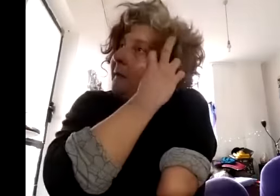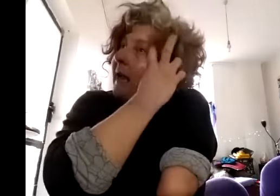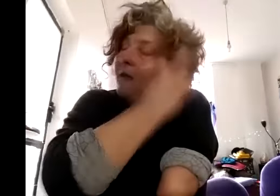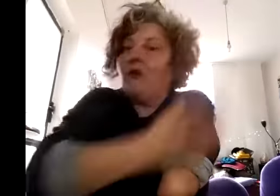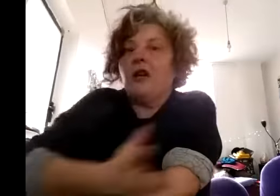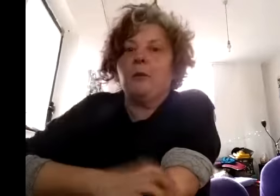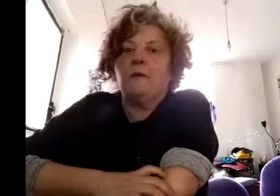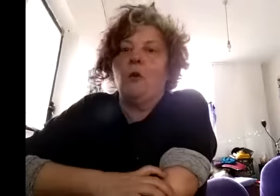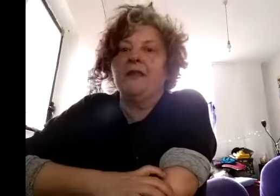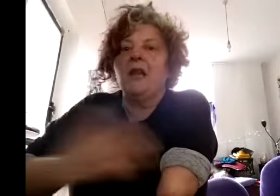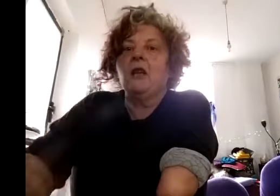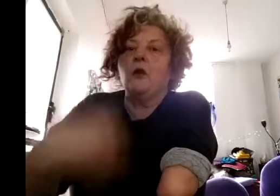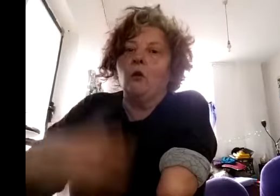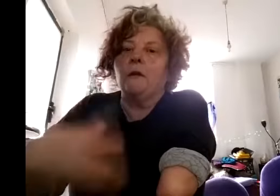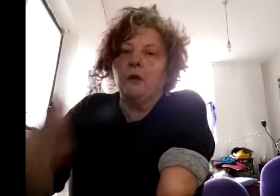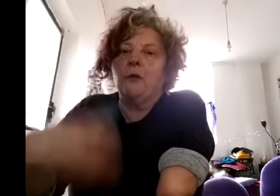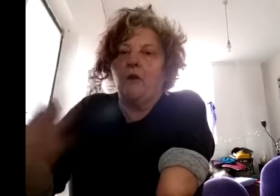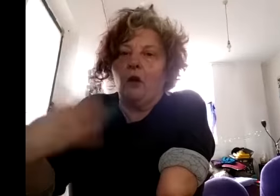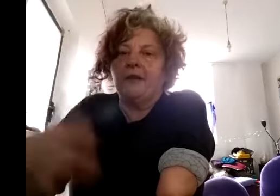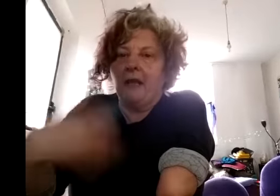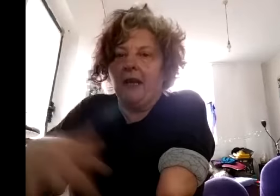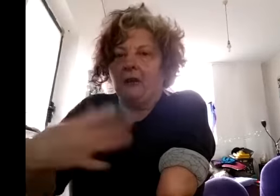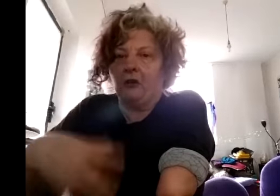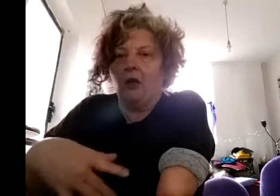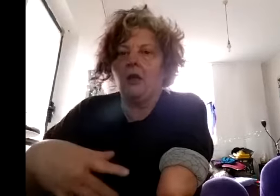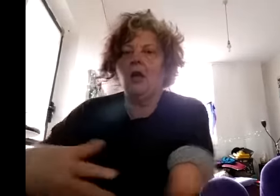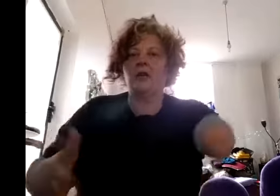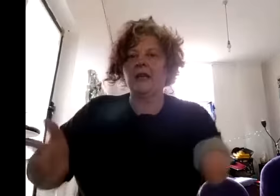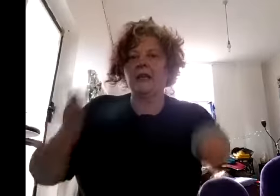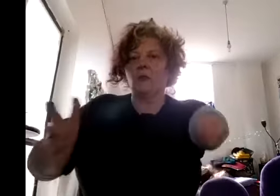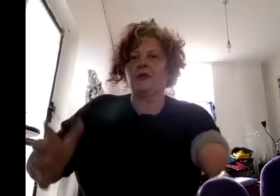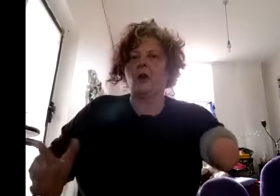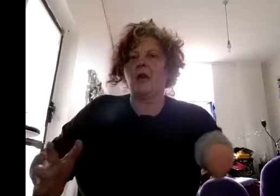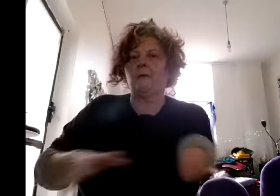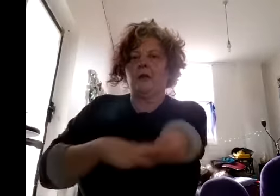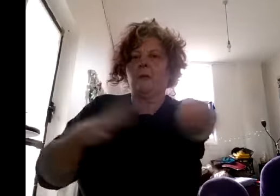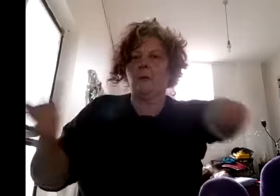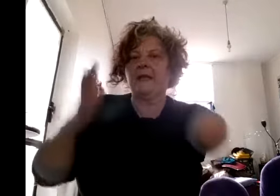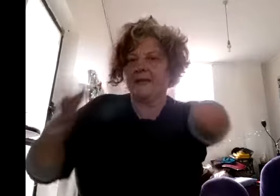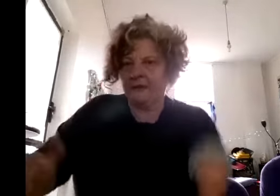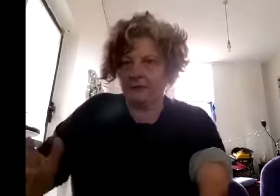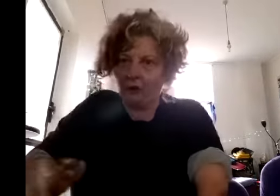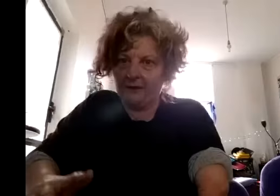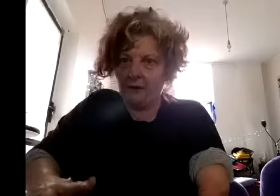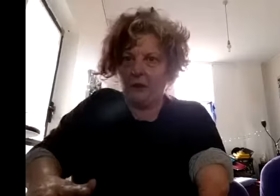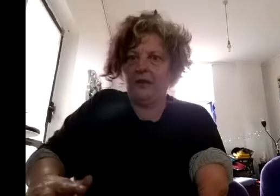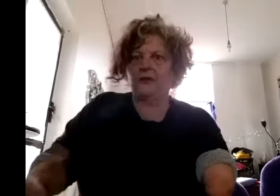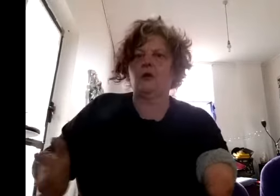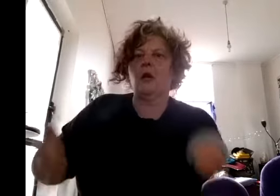about 30 performers not all of whom are involved in our next show so at any one time for a big series of shows that we're going into we've